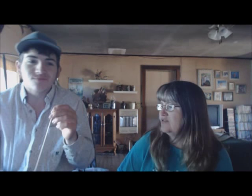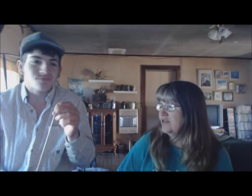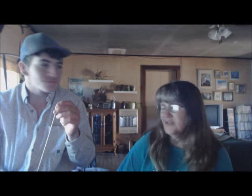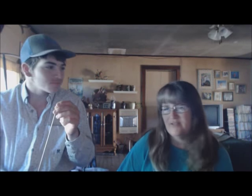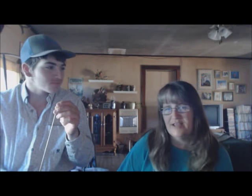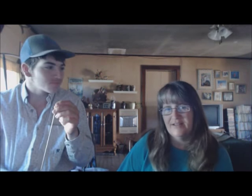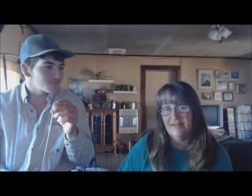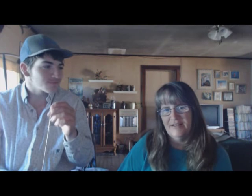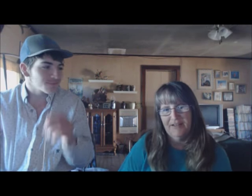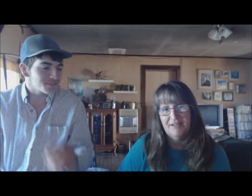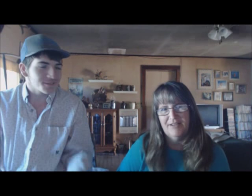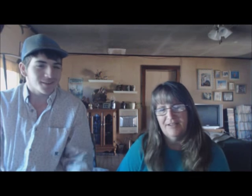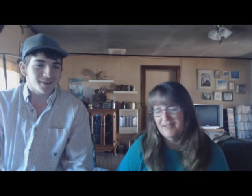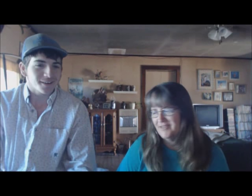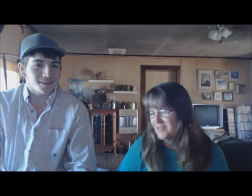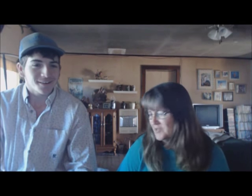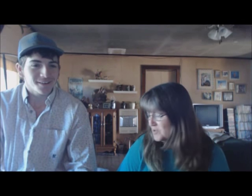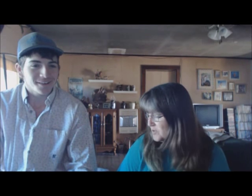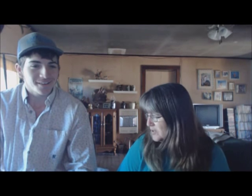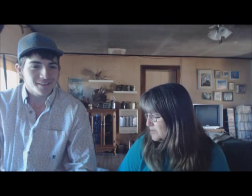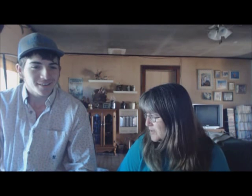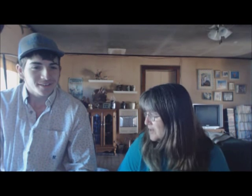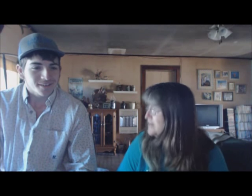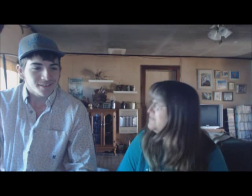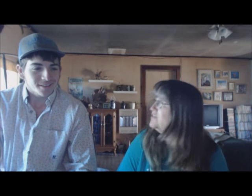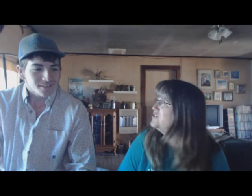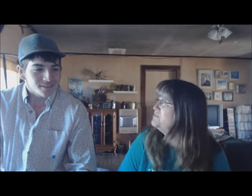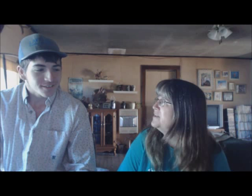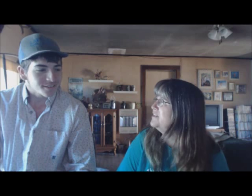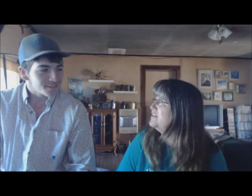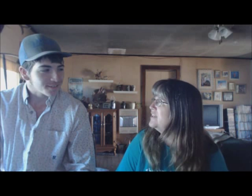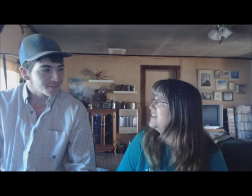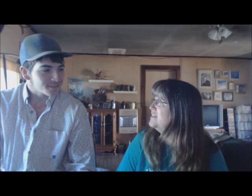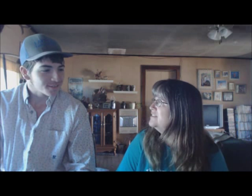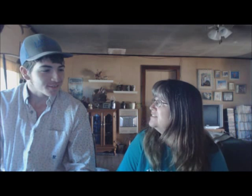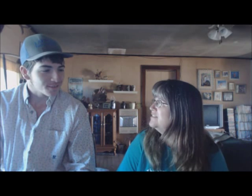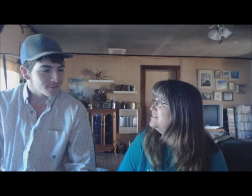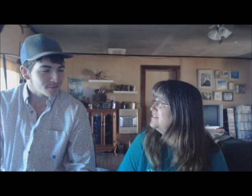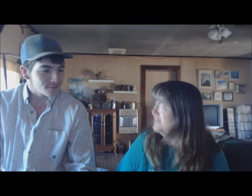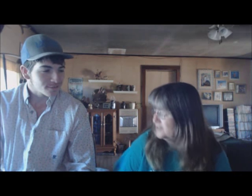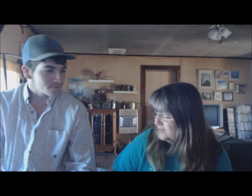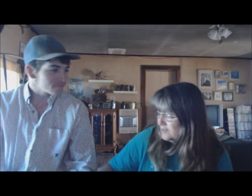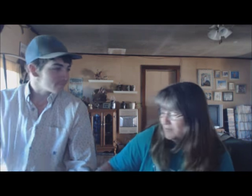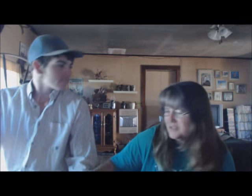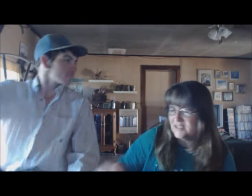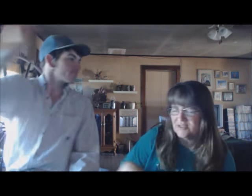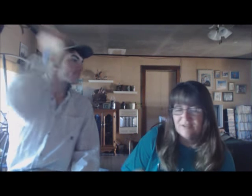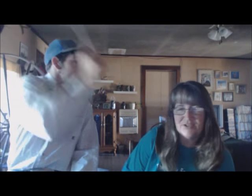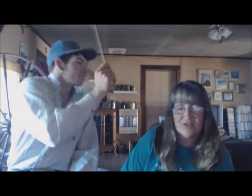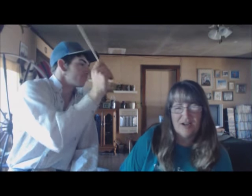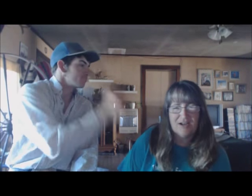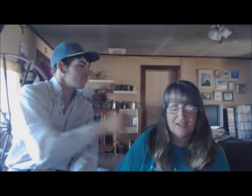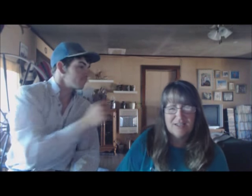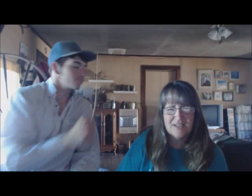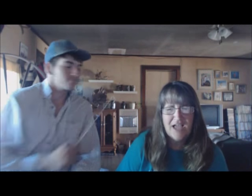don't you dare do that. Dork. What kind of influence you'd on little kids? You don't put sticks around your eyes.